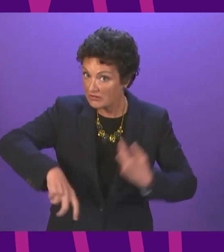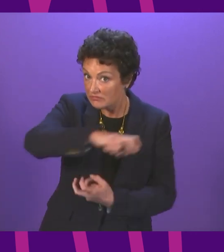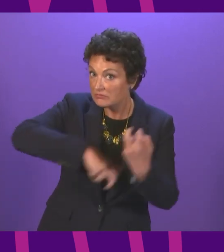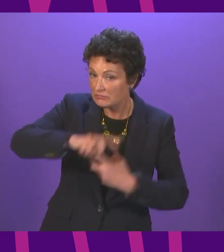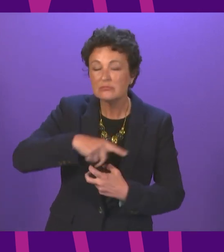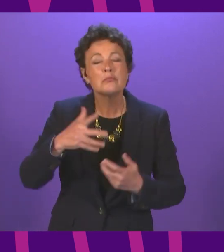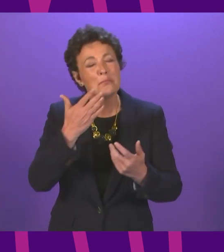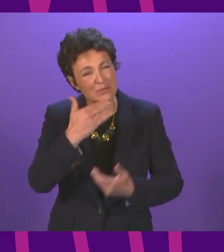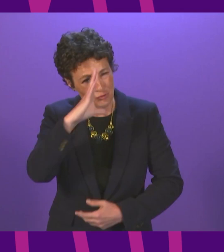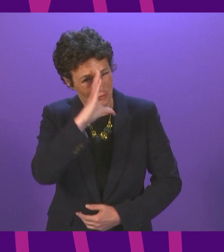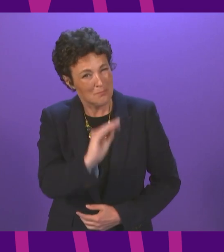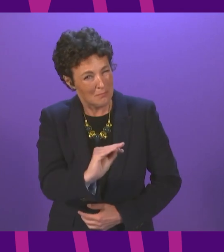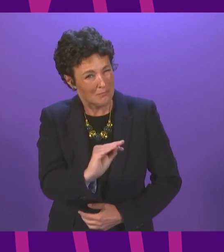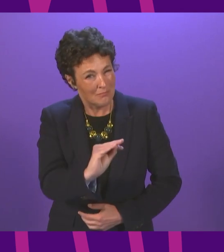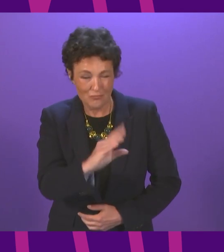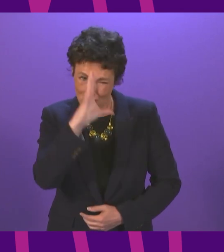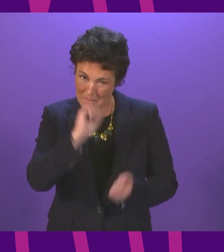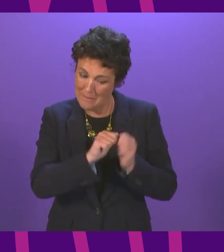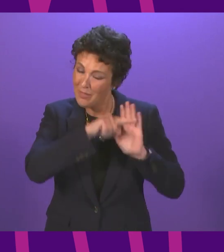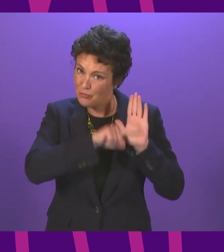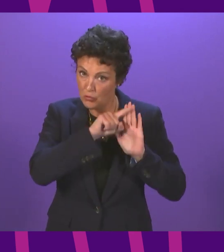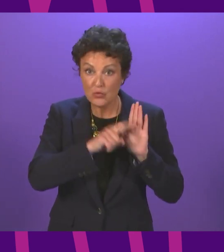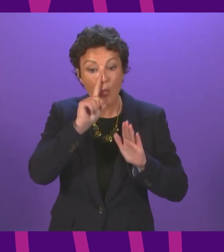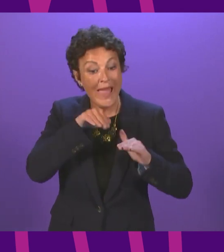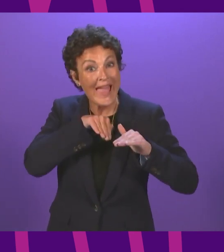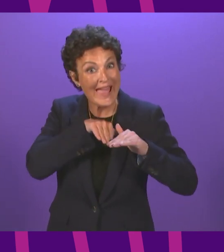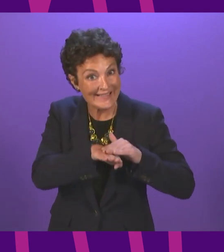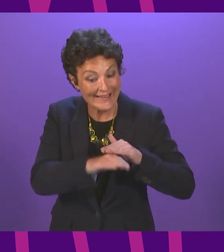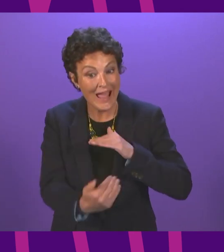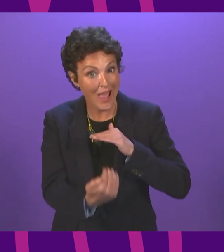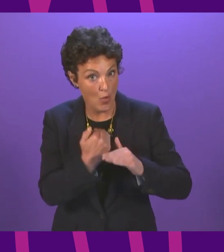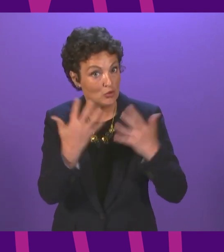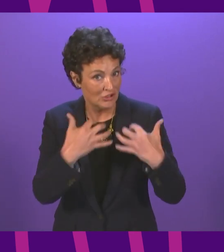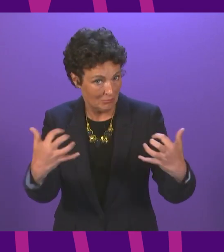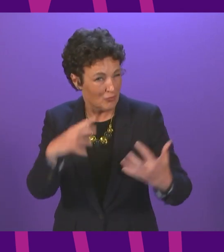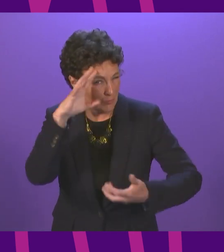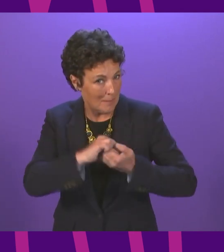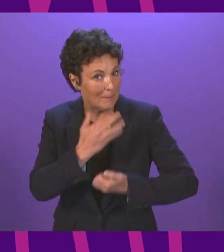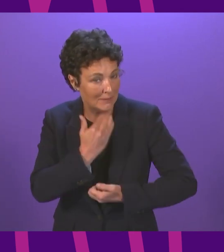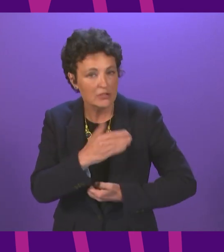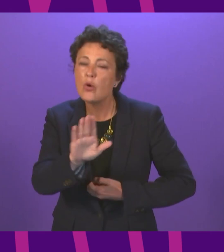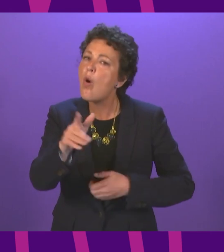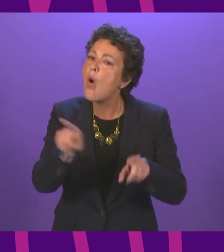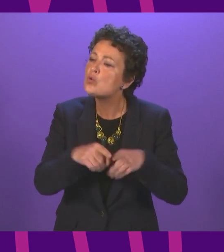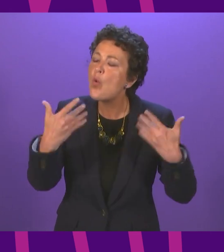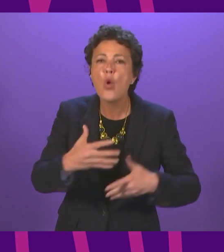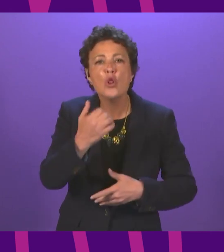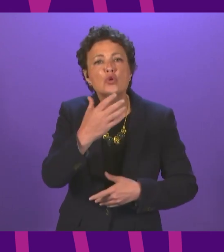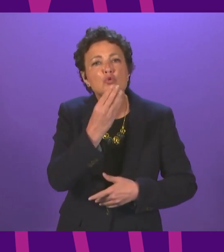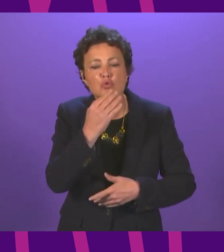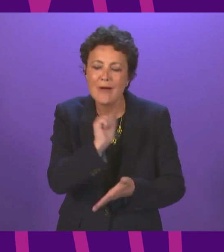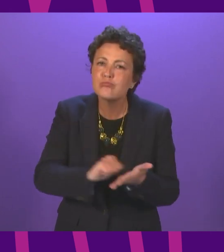ask that members take care to observe these measures, including when entering and exiting the Chamber. And please only use the aisles and walkways